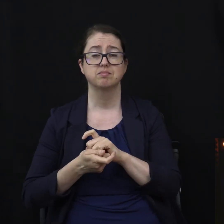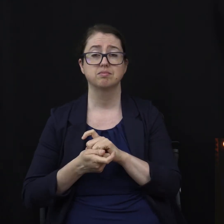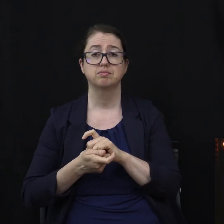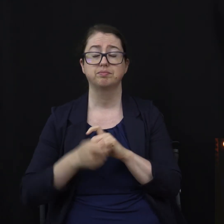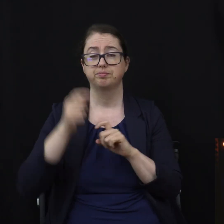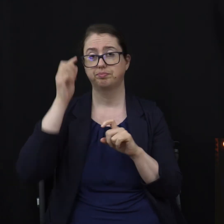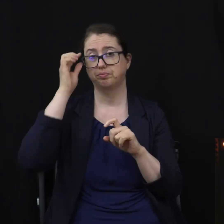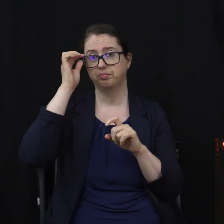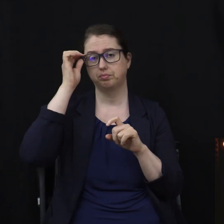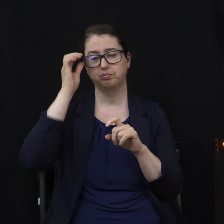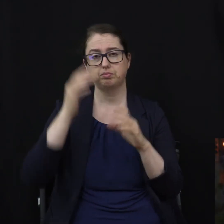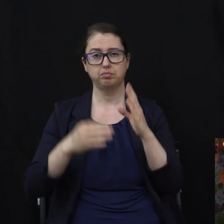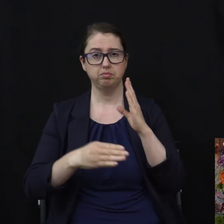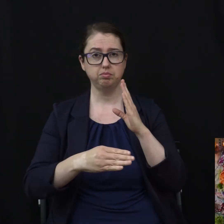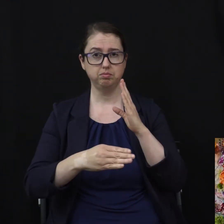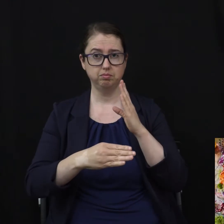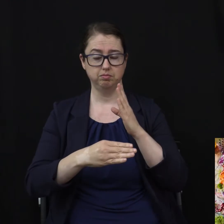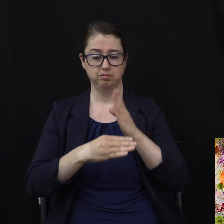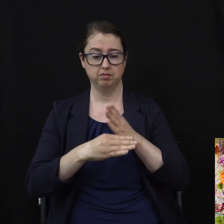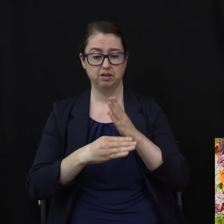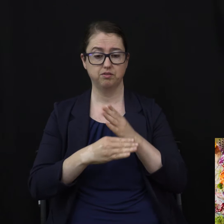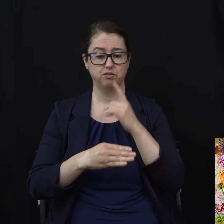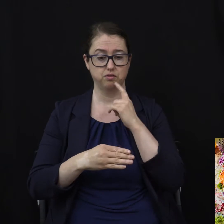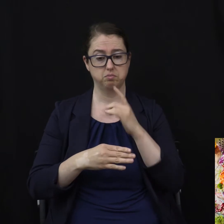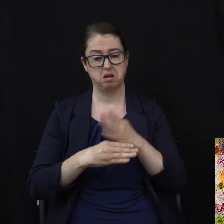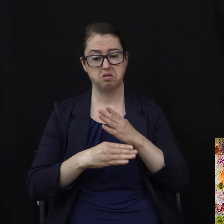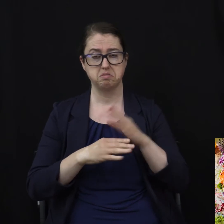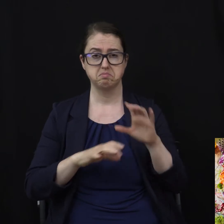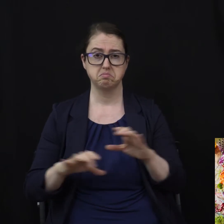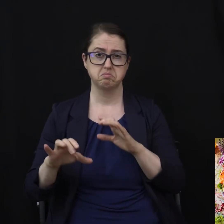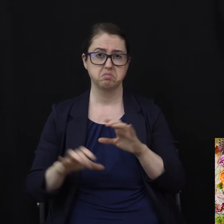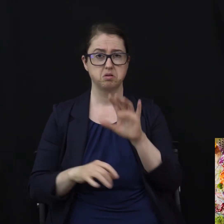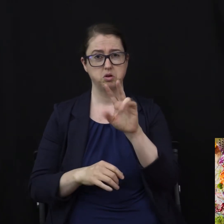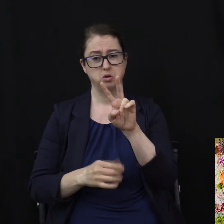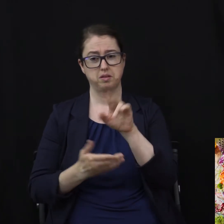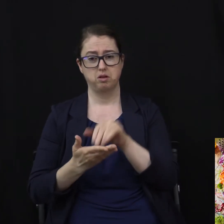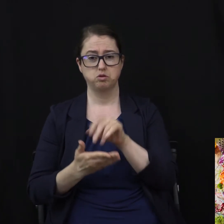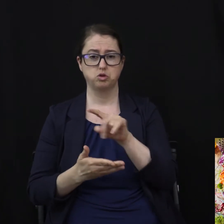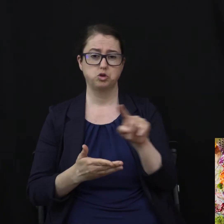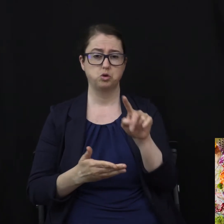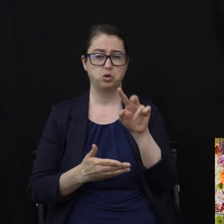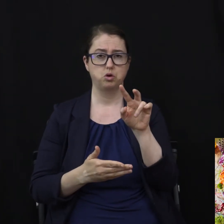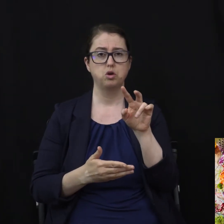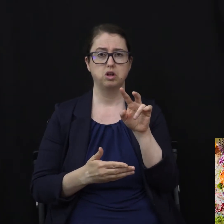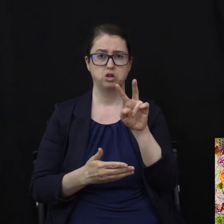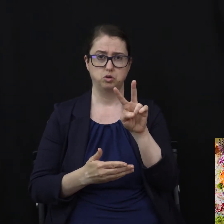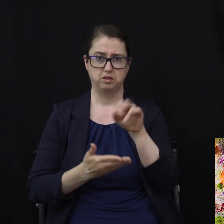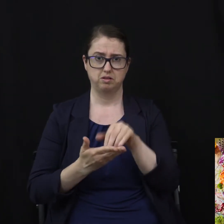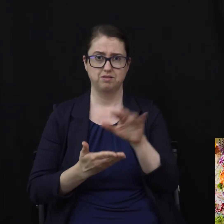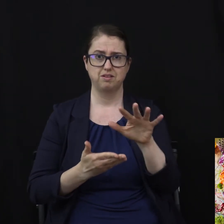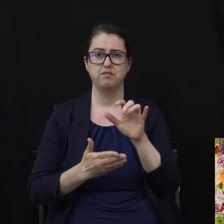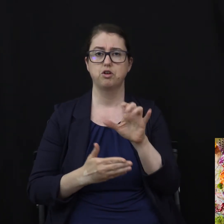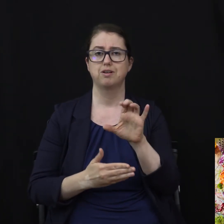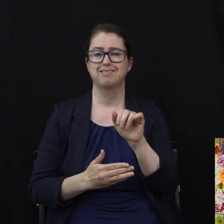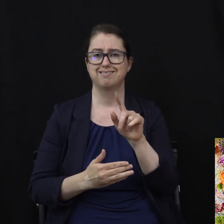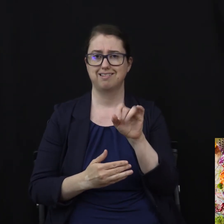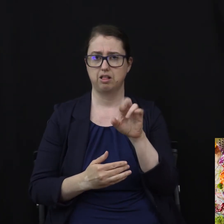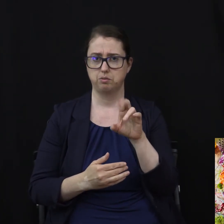moderately active adults is between 2,000 and 2,500 calories per day. Let's put this in a perspective.